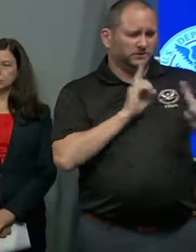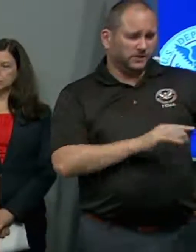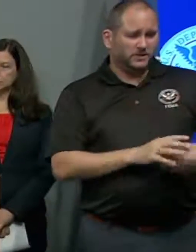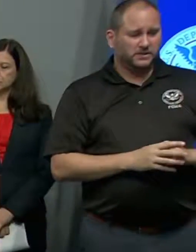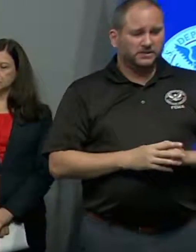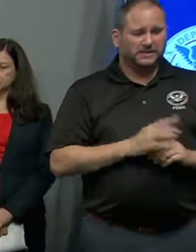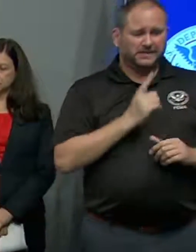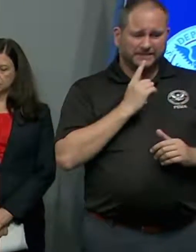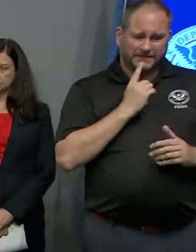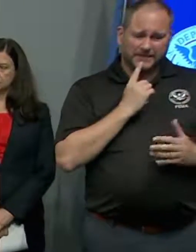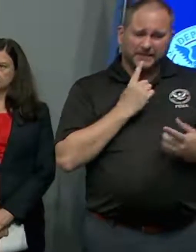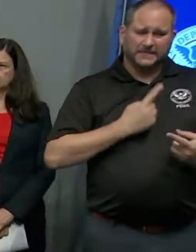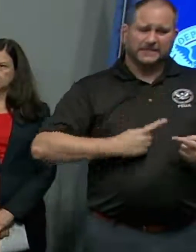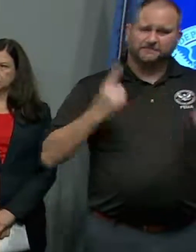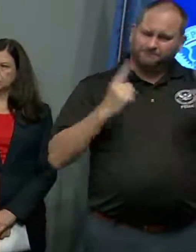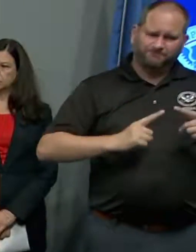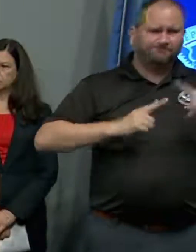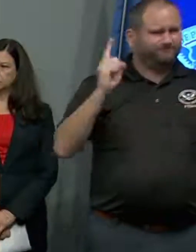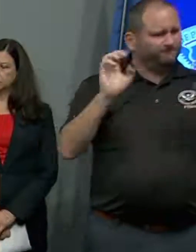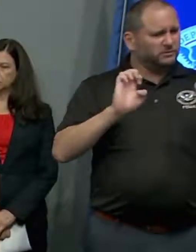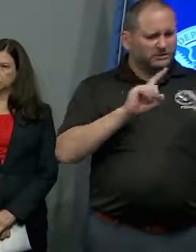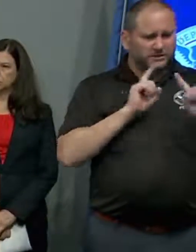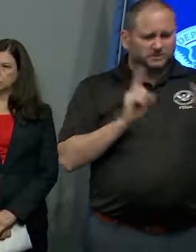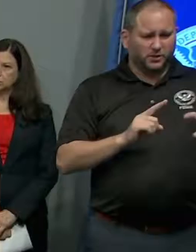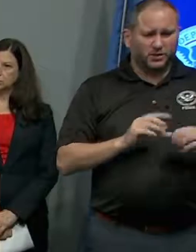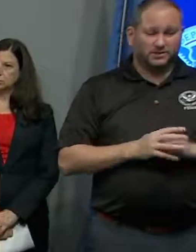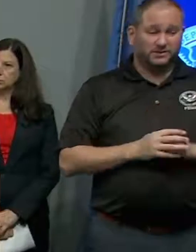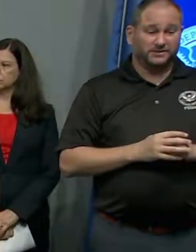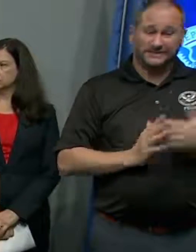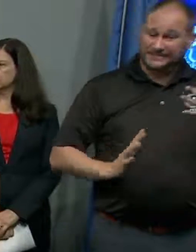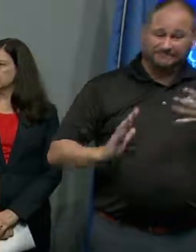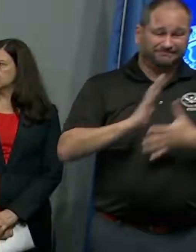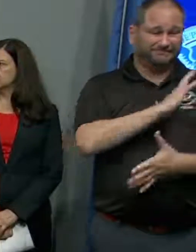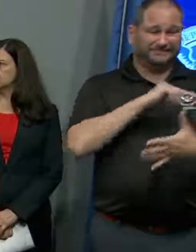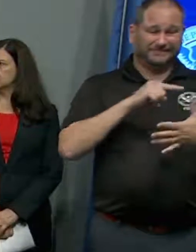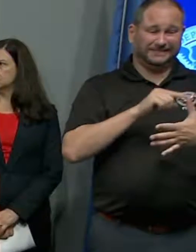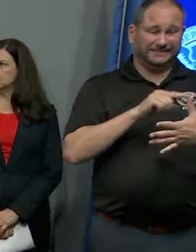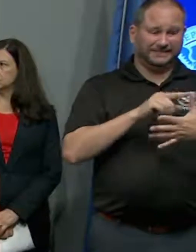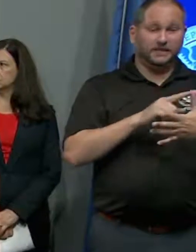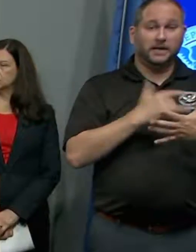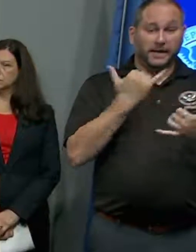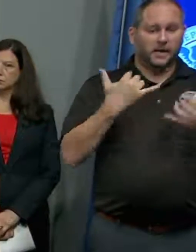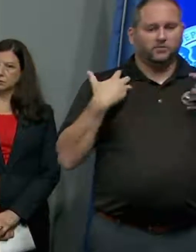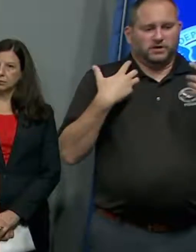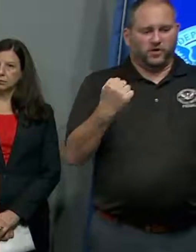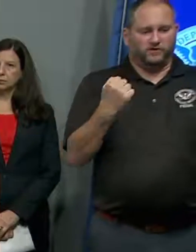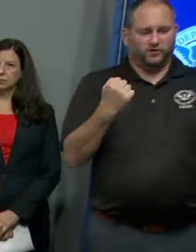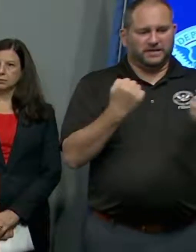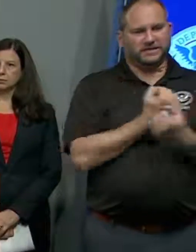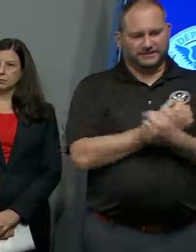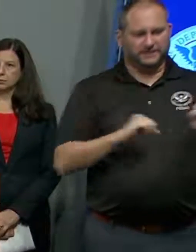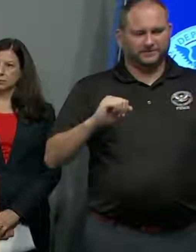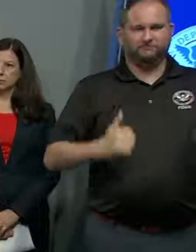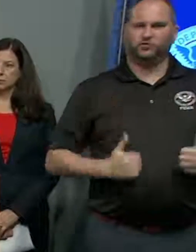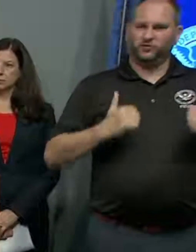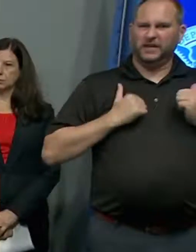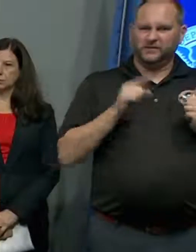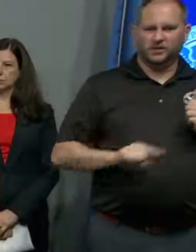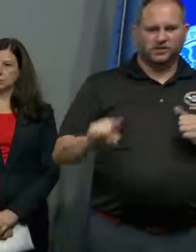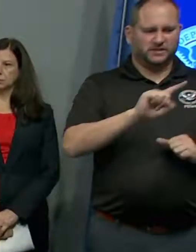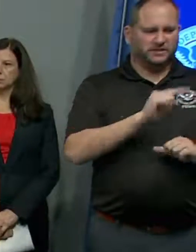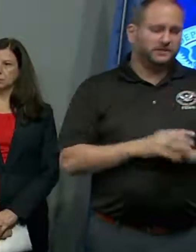this historic storm. Number one priority right now is recovering survivors. Over thousands